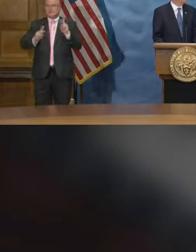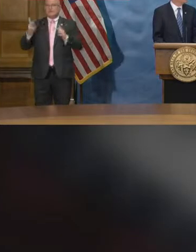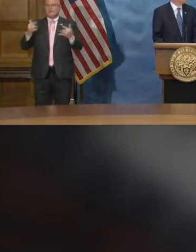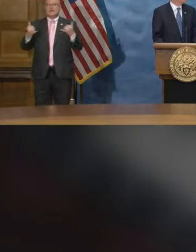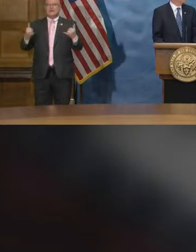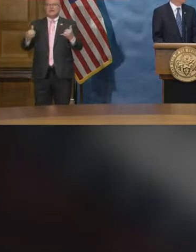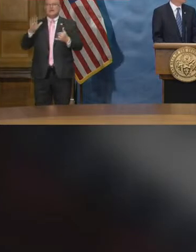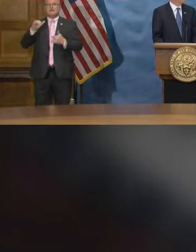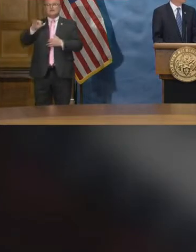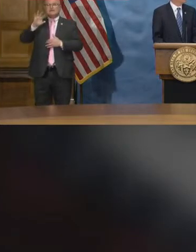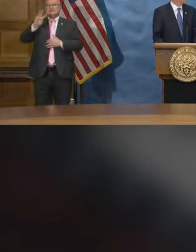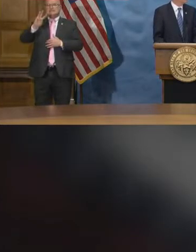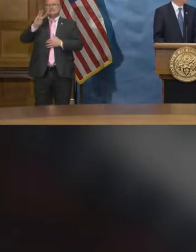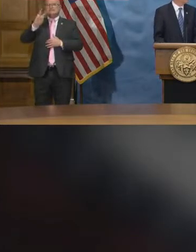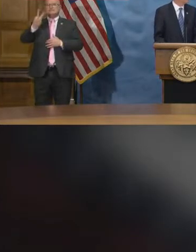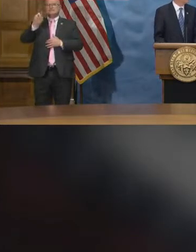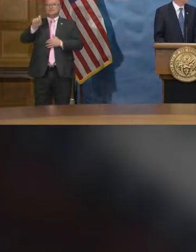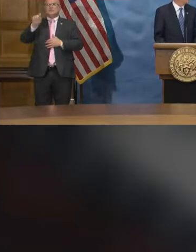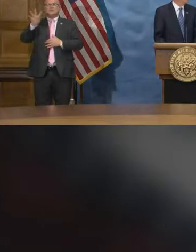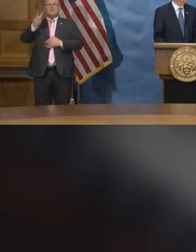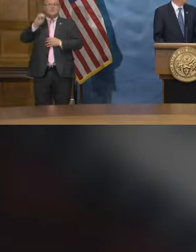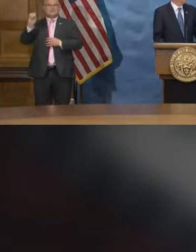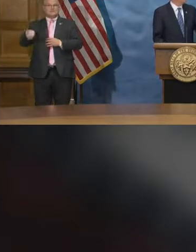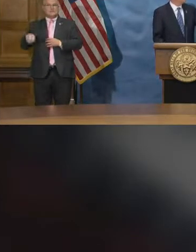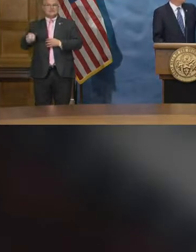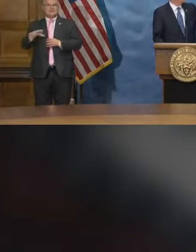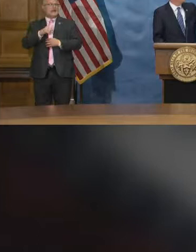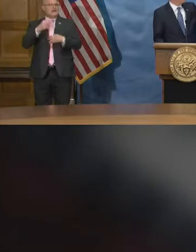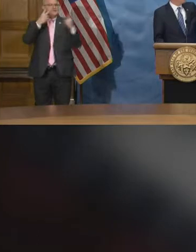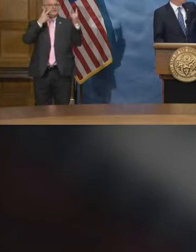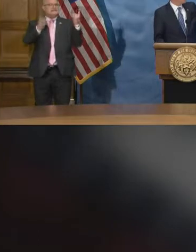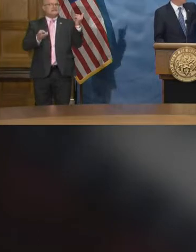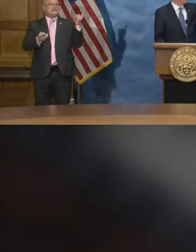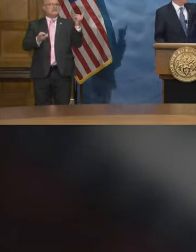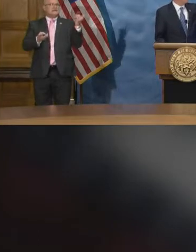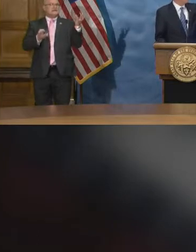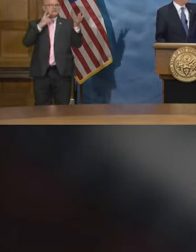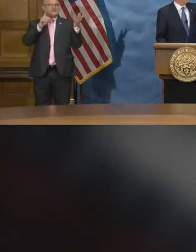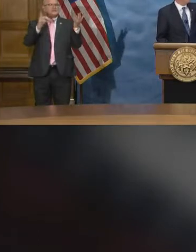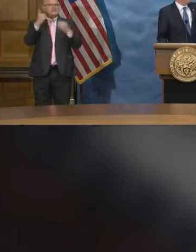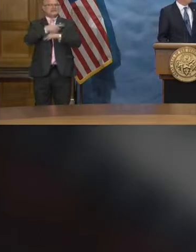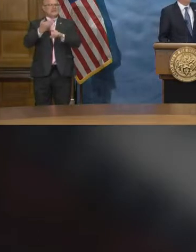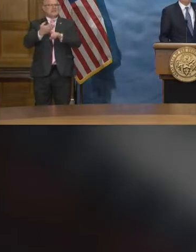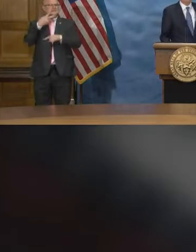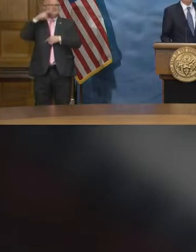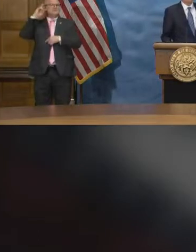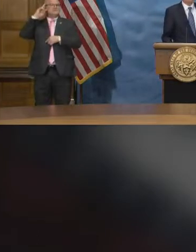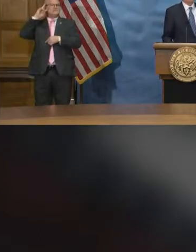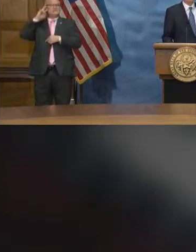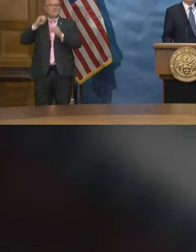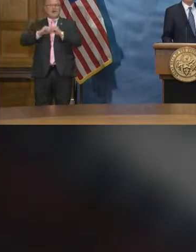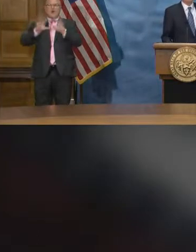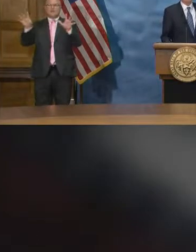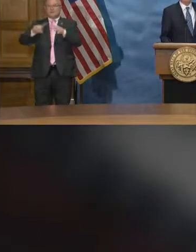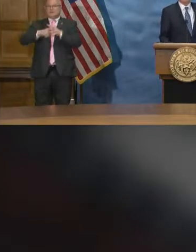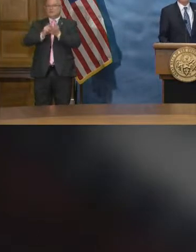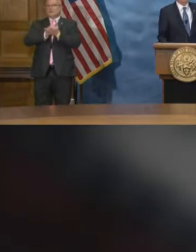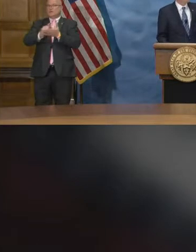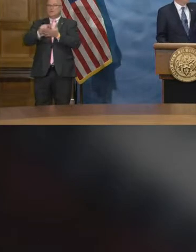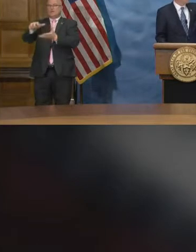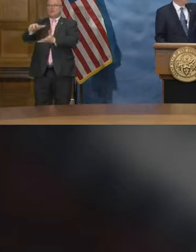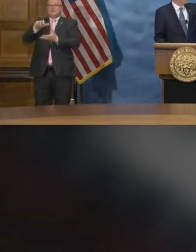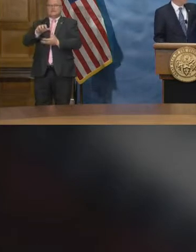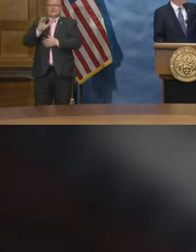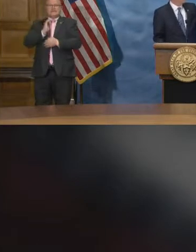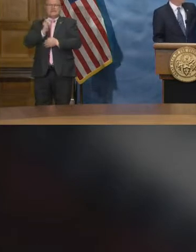by 62.4% of those and you can see just look at the day before obviously the beginning of the week we receive